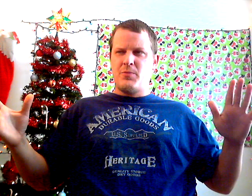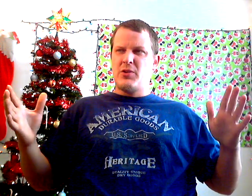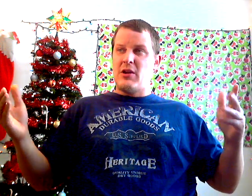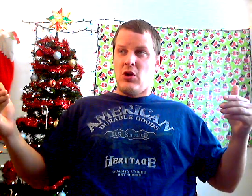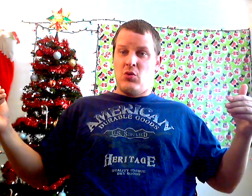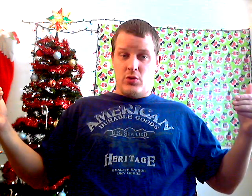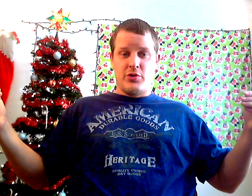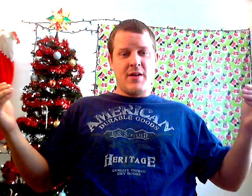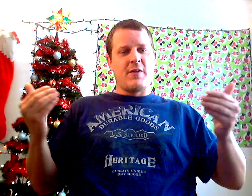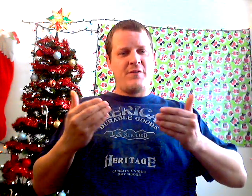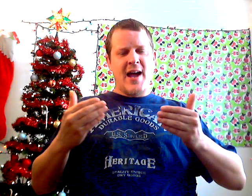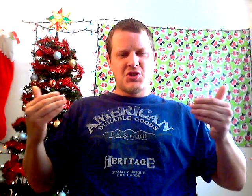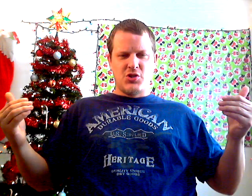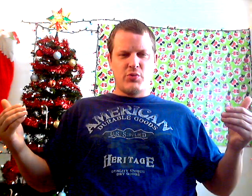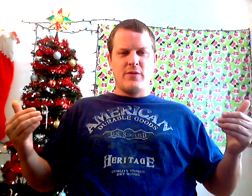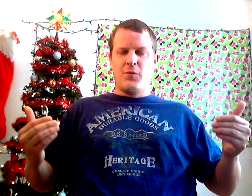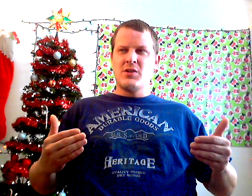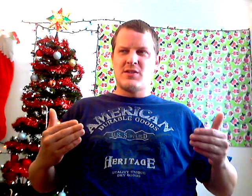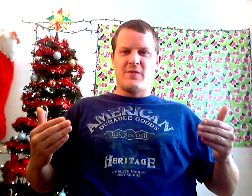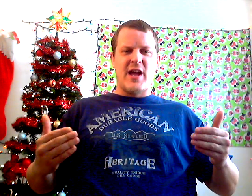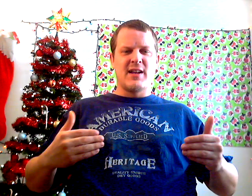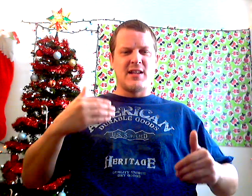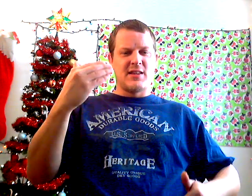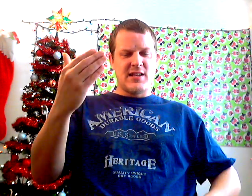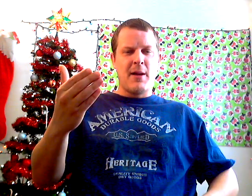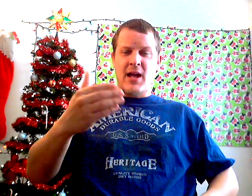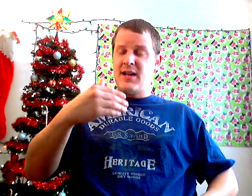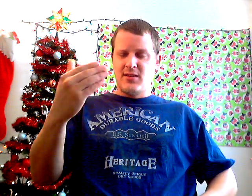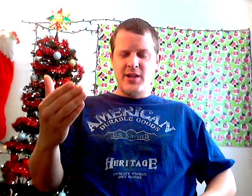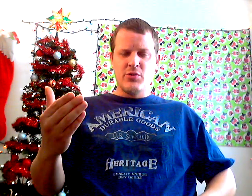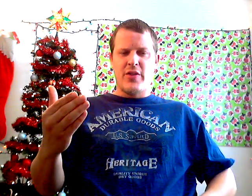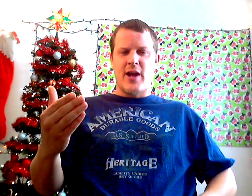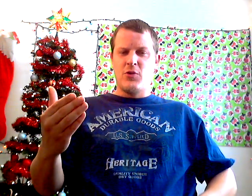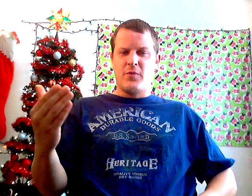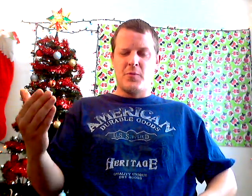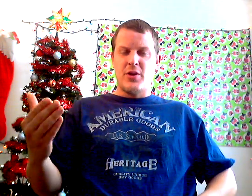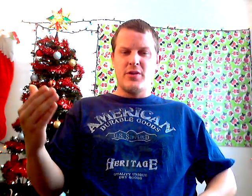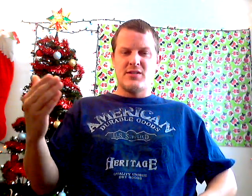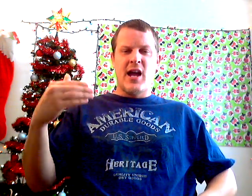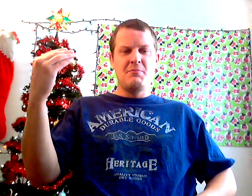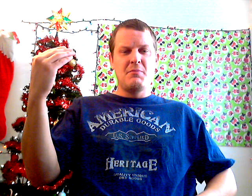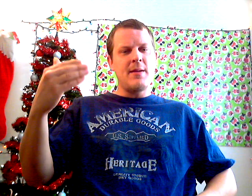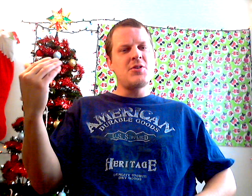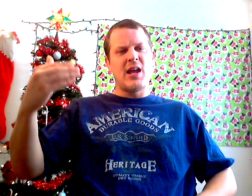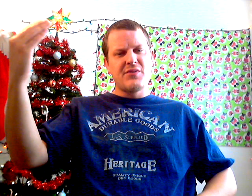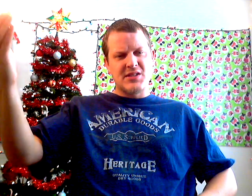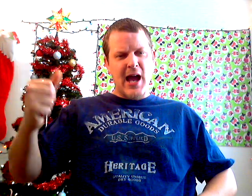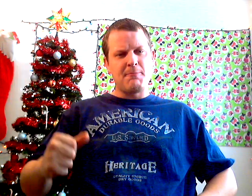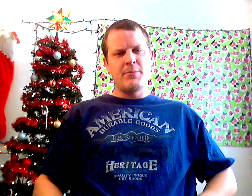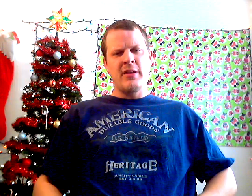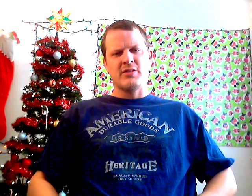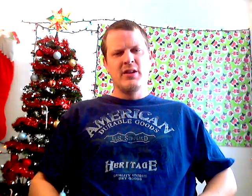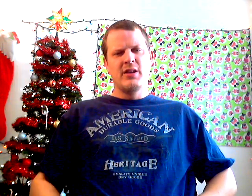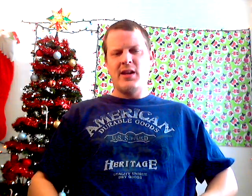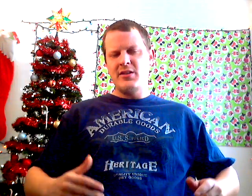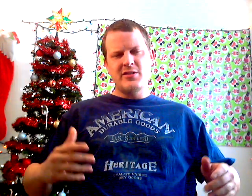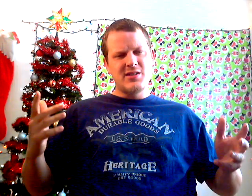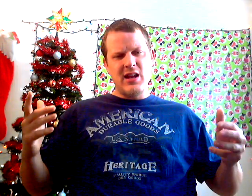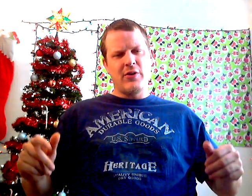group, you're like, well, you have the faction to reinforce the fact that the top guy, the leader of that group for a period of time, maybe should have the top belt. And it just never